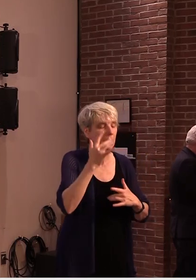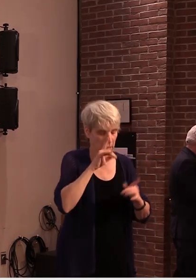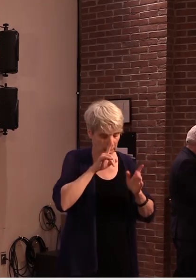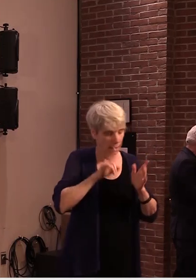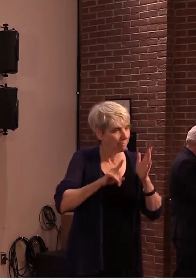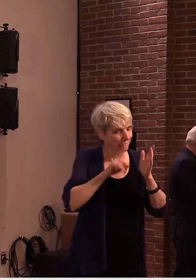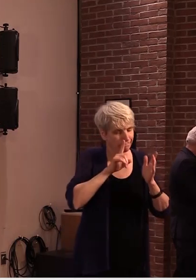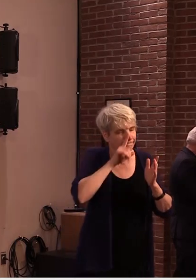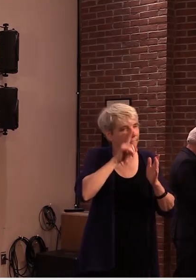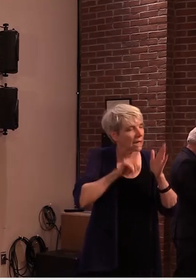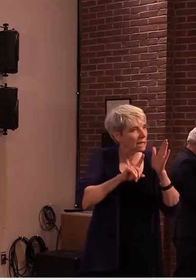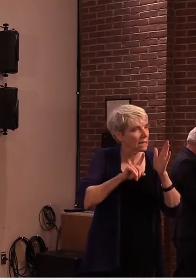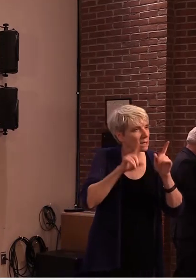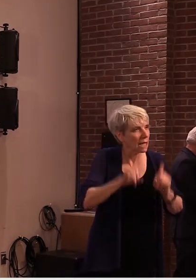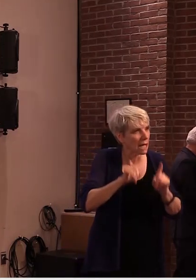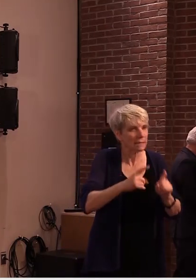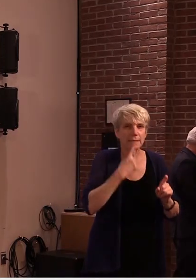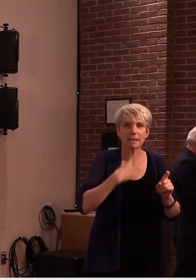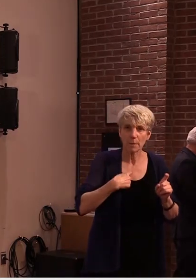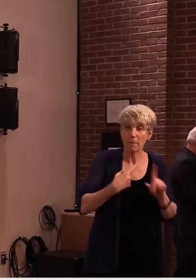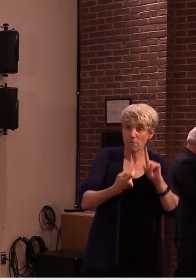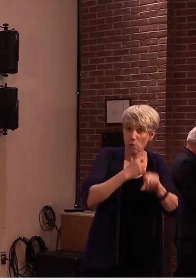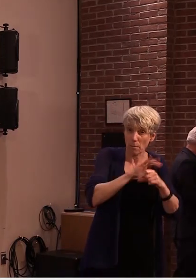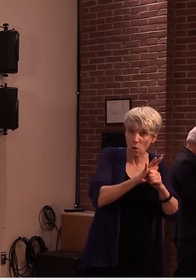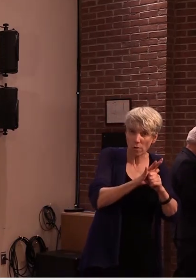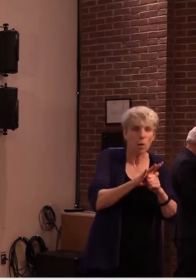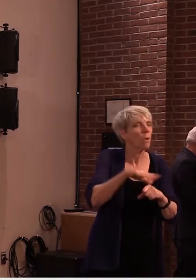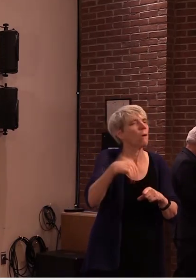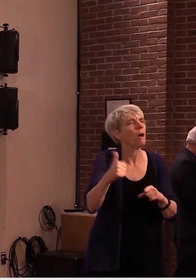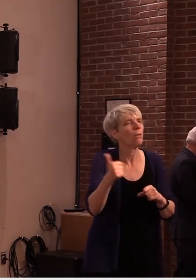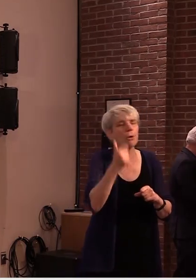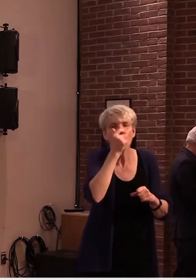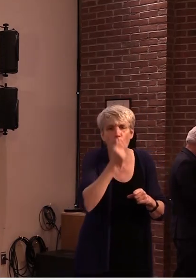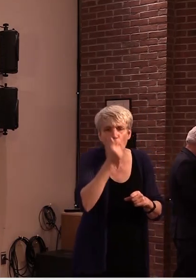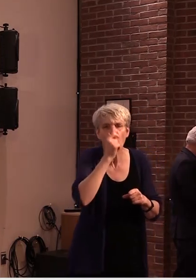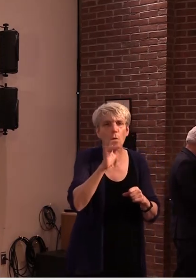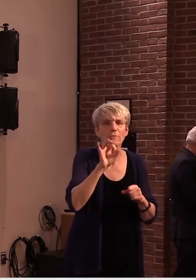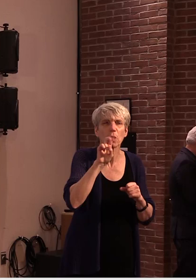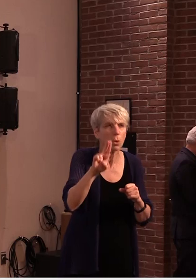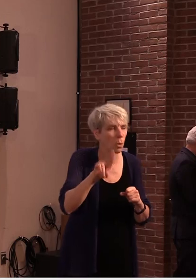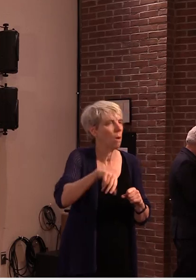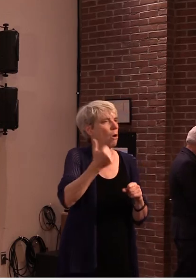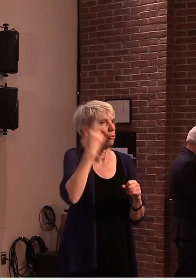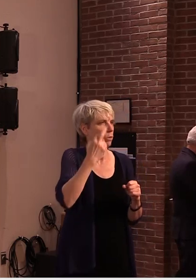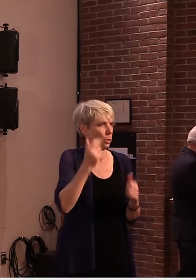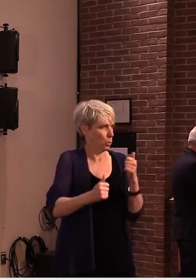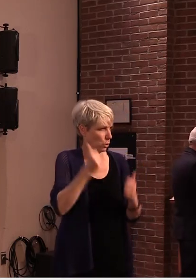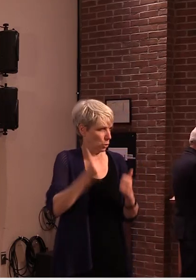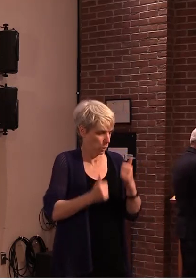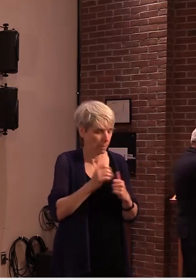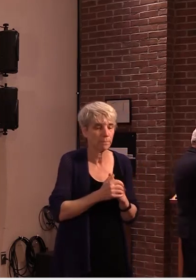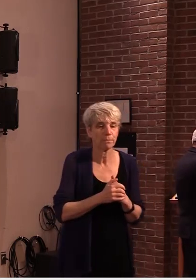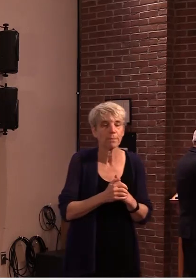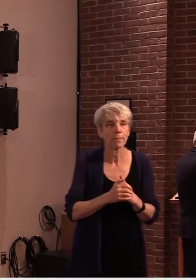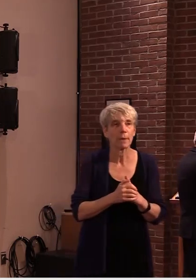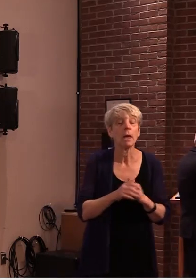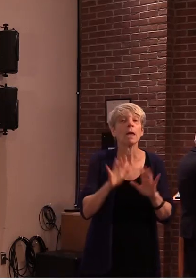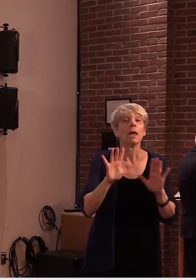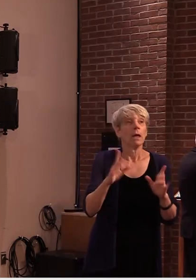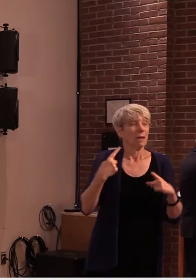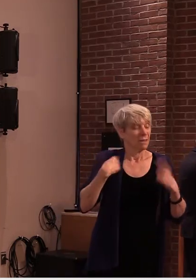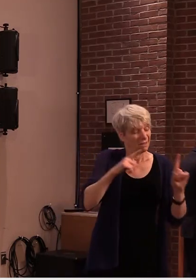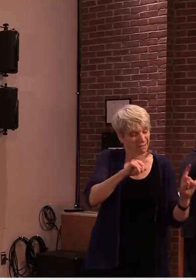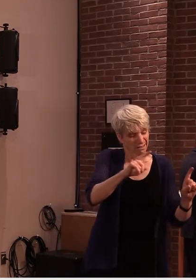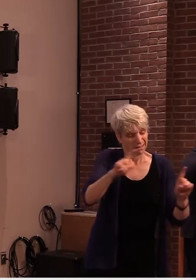now that we know from widespread statewide testing that the presence of virus in our state is very low